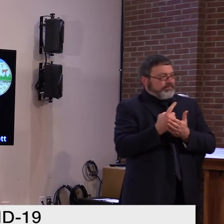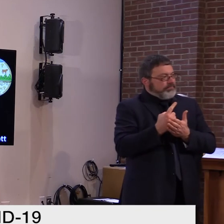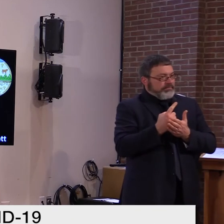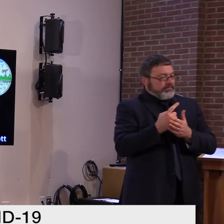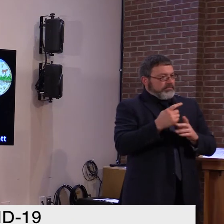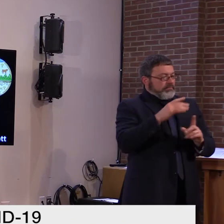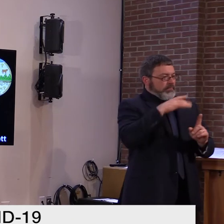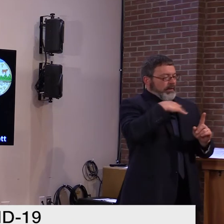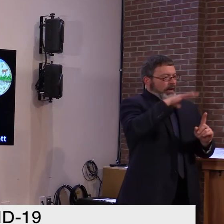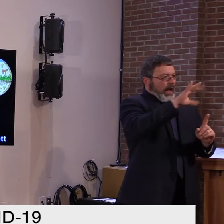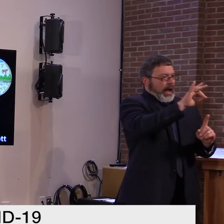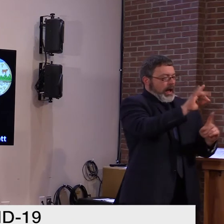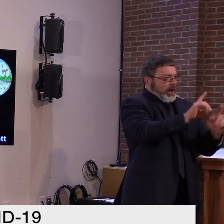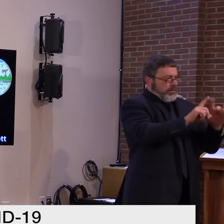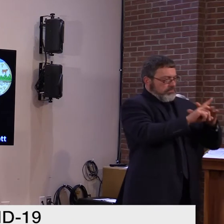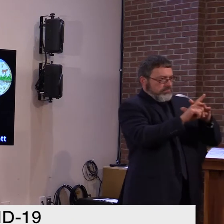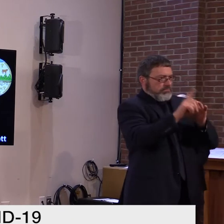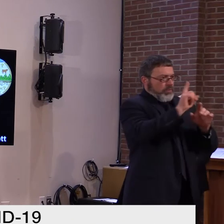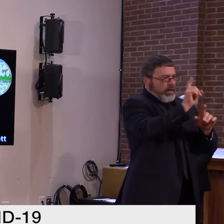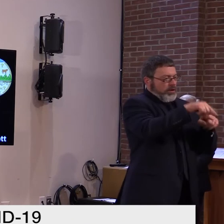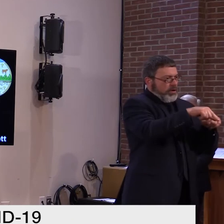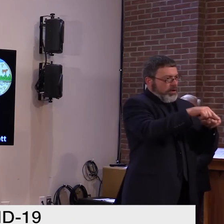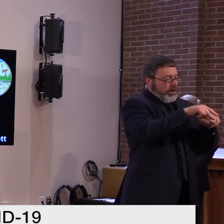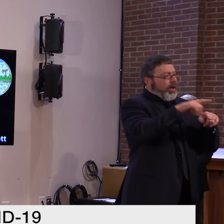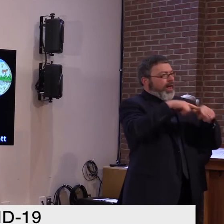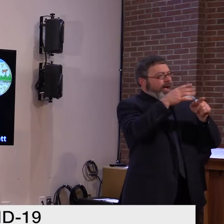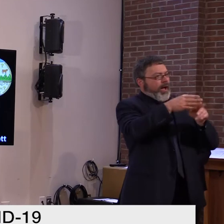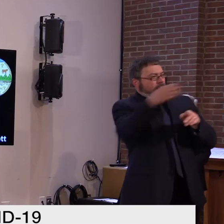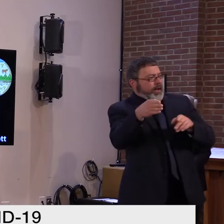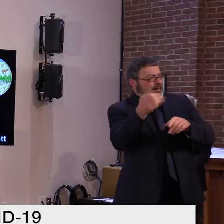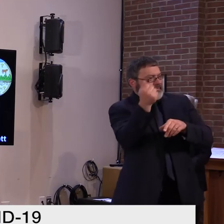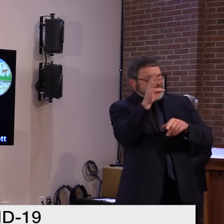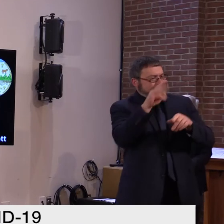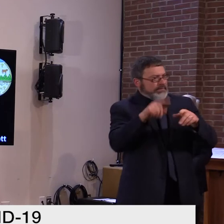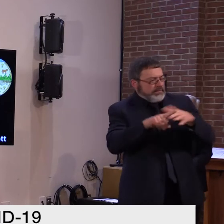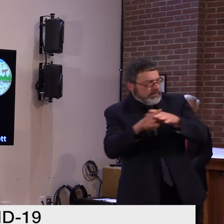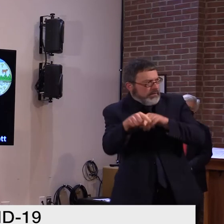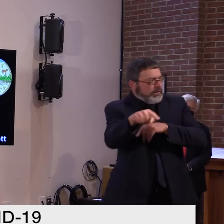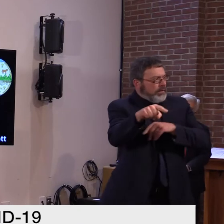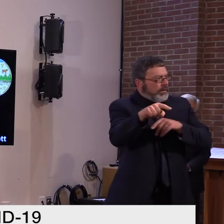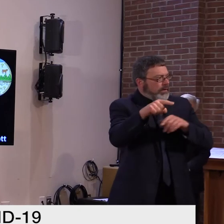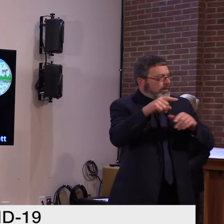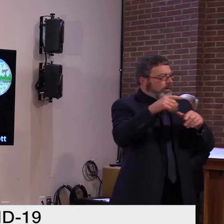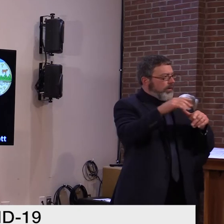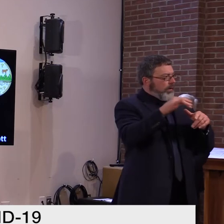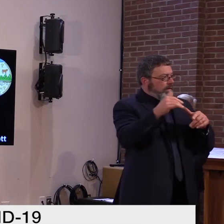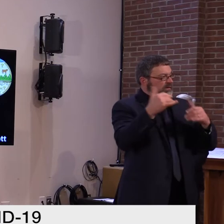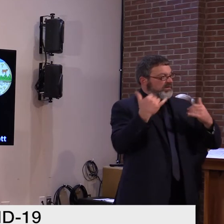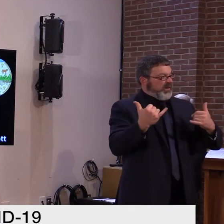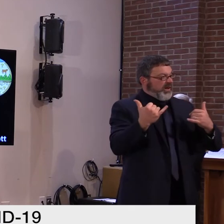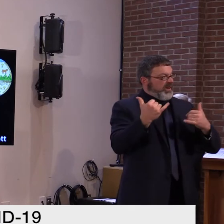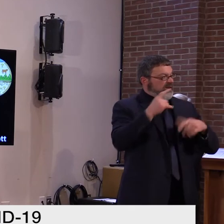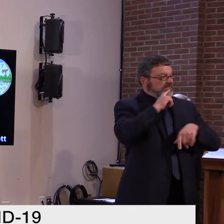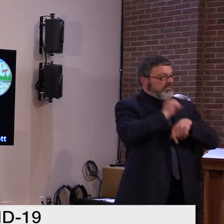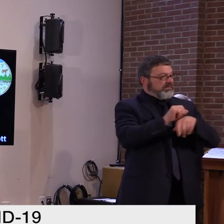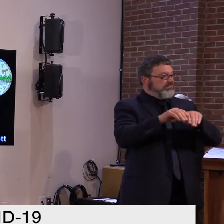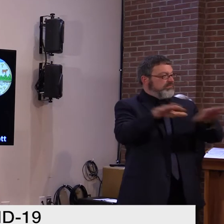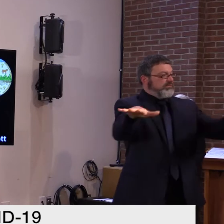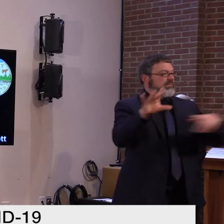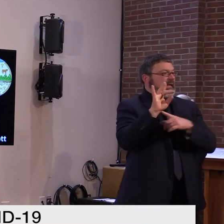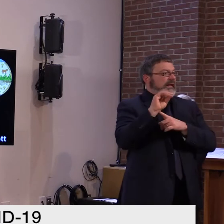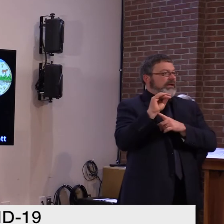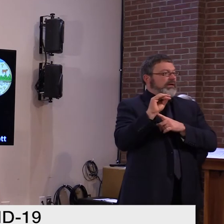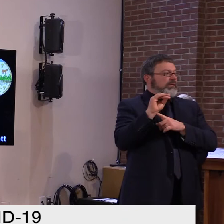The current total is now well over 80. The current total of outbreaks